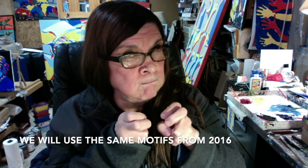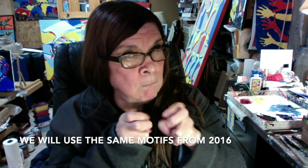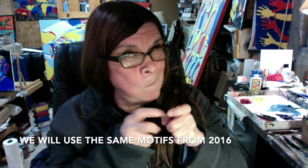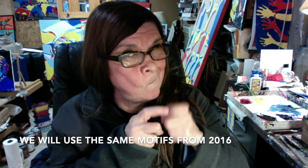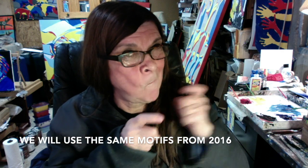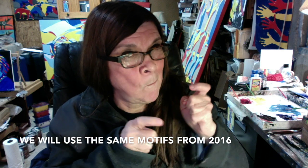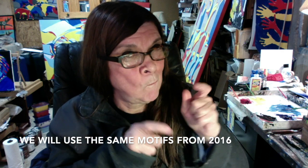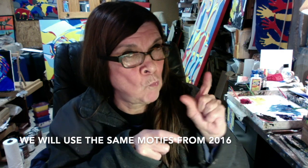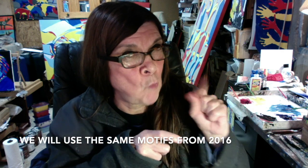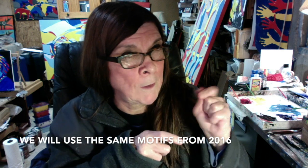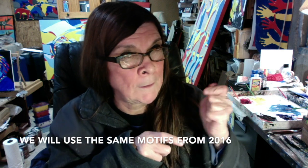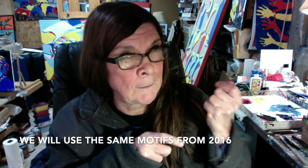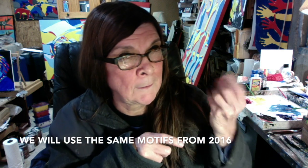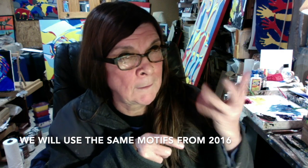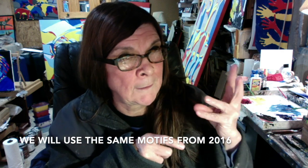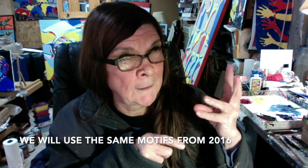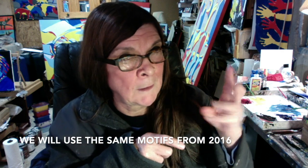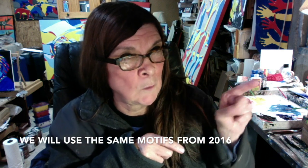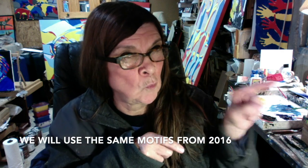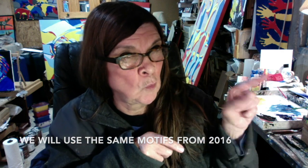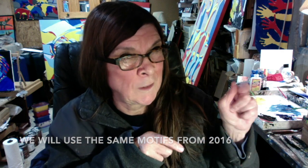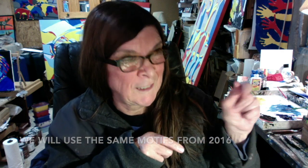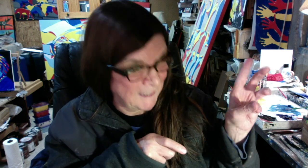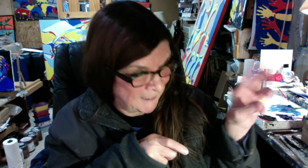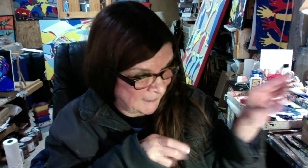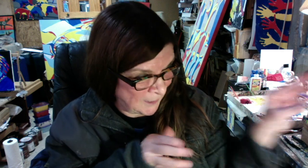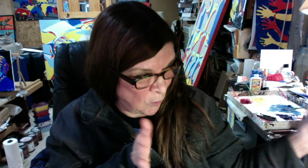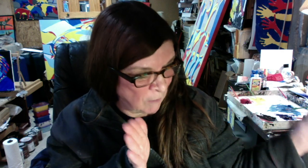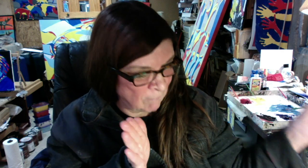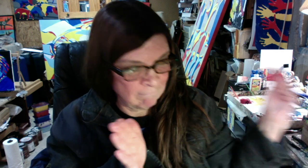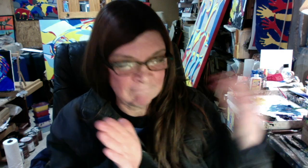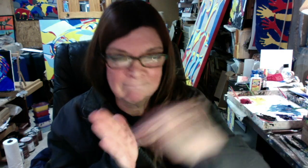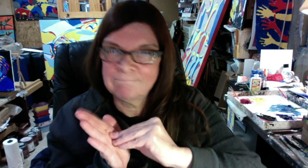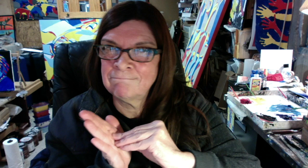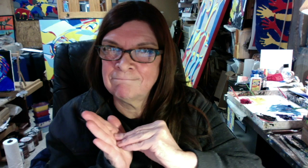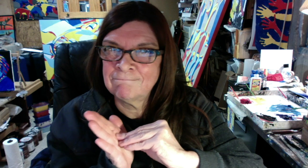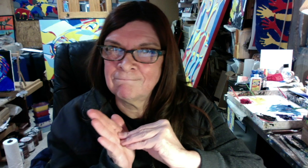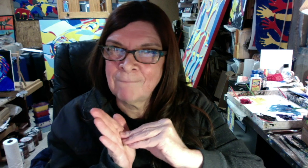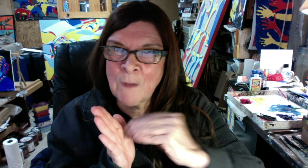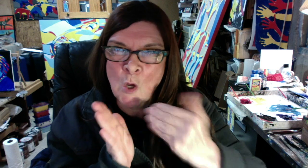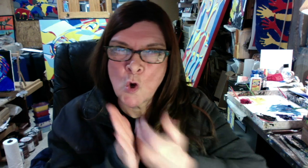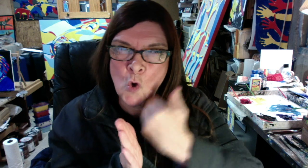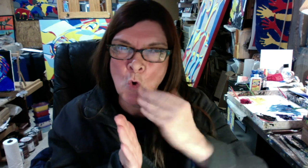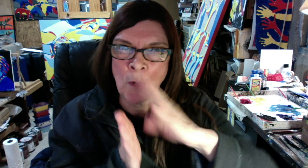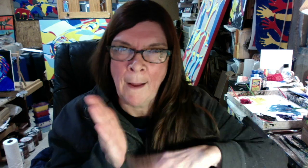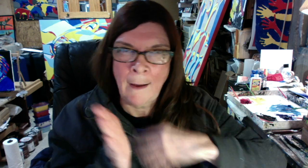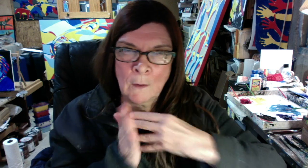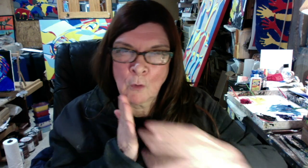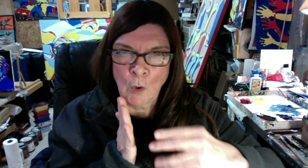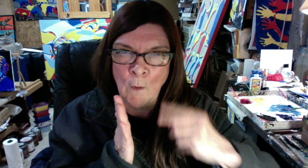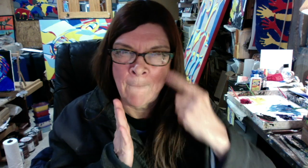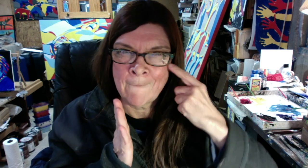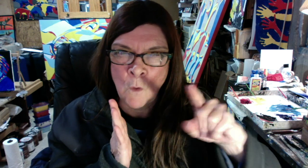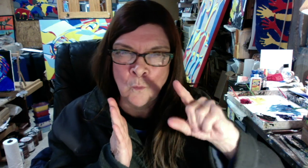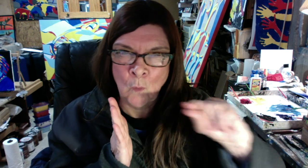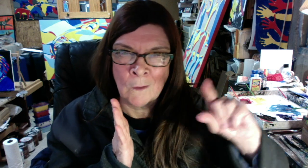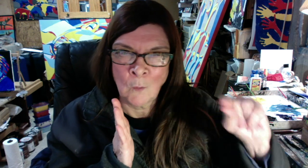and you're going to pour it into the bottom of your nine-by-night-night-night-night-night-night-night-night-night-night-night-night-night-night